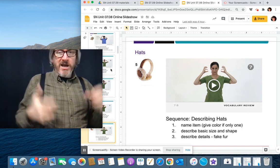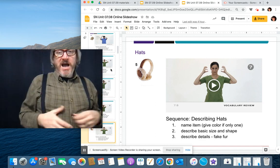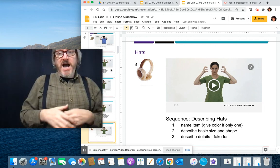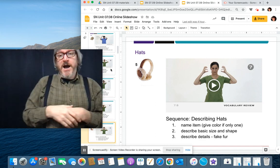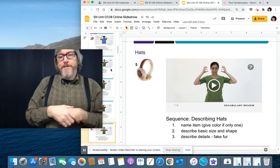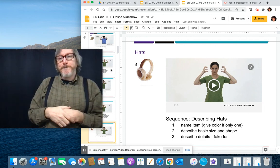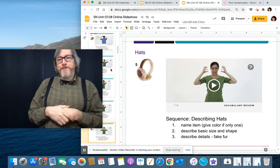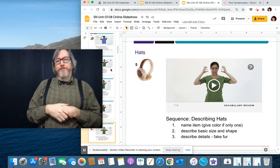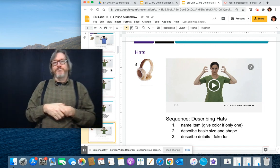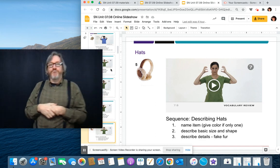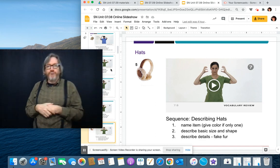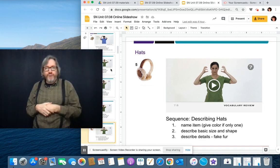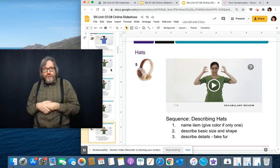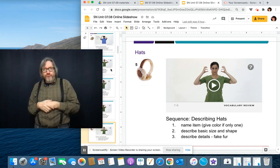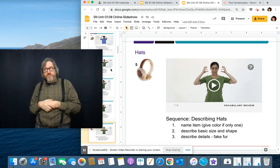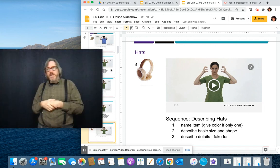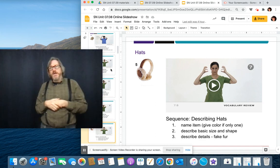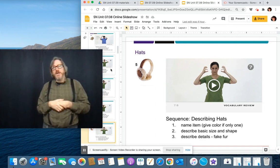Um,